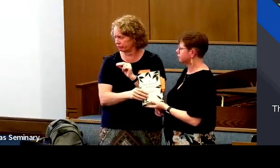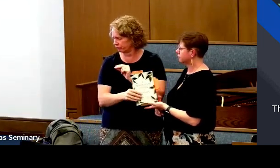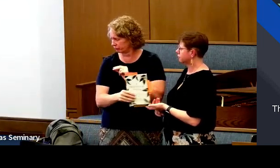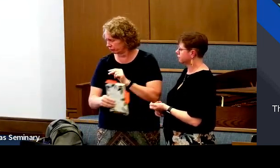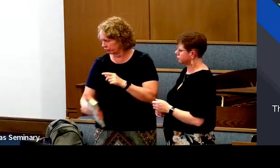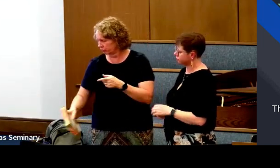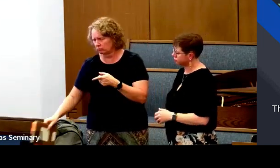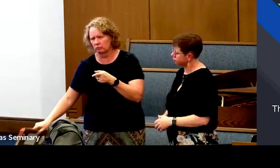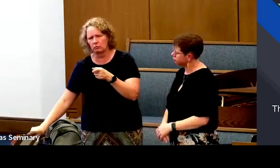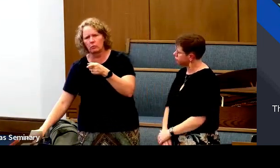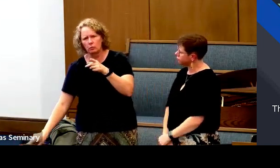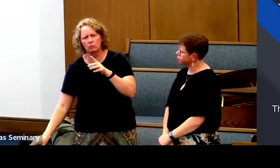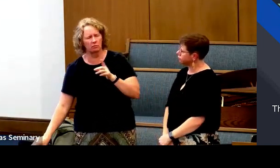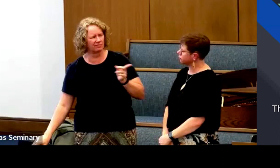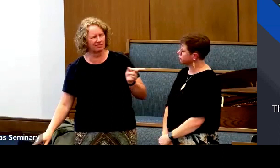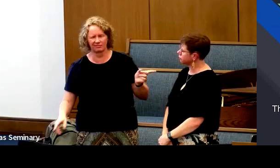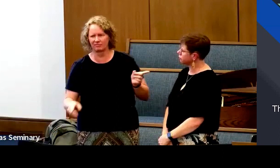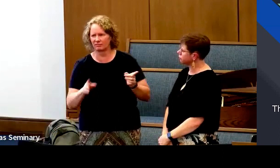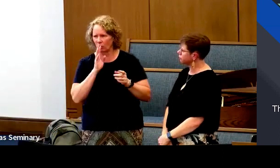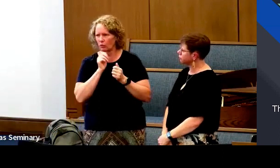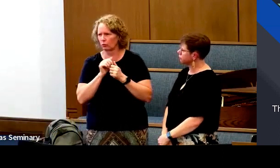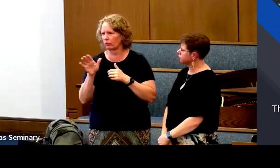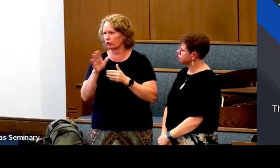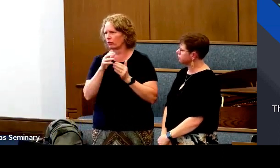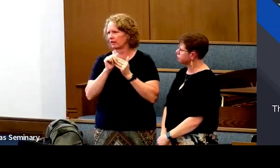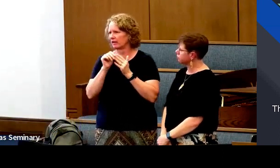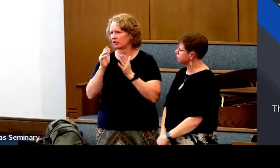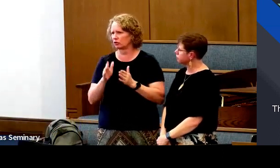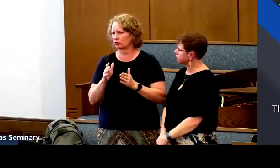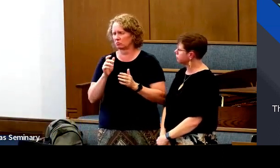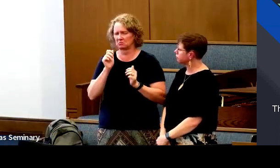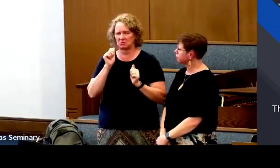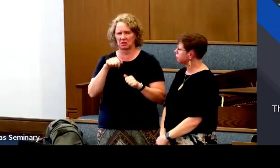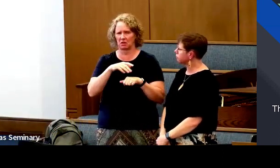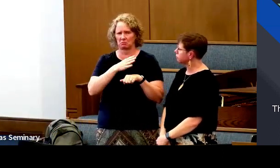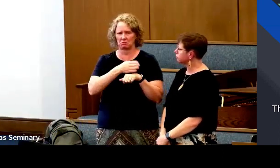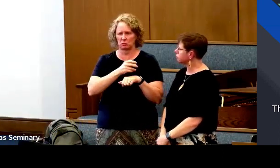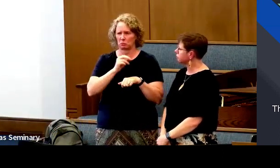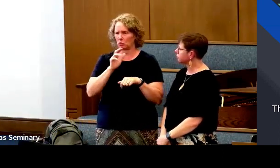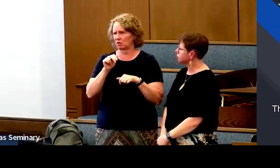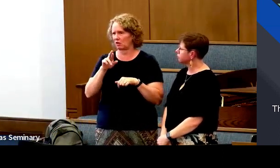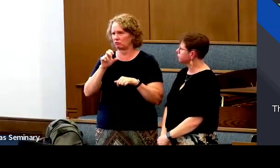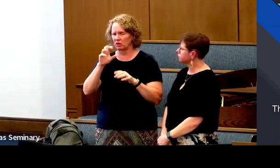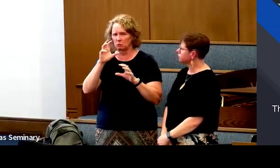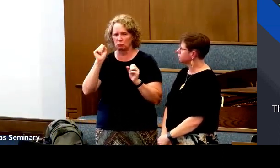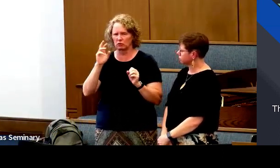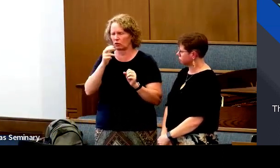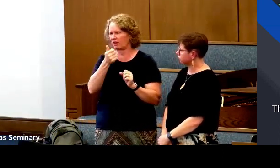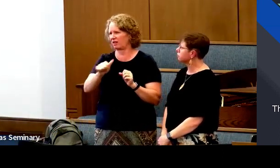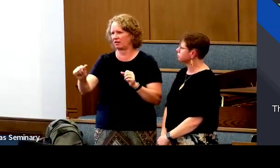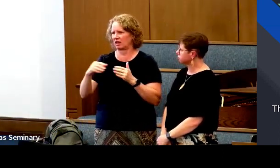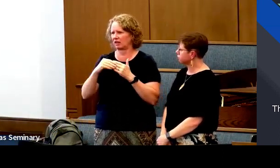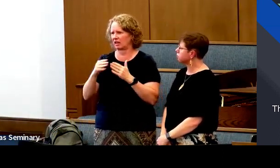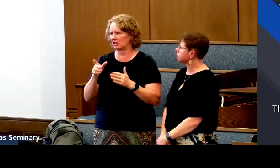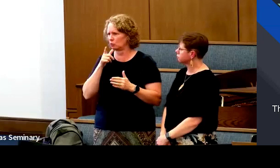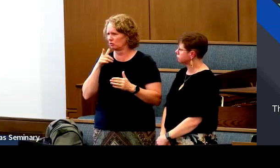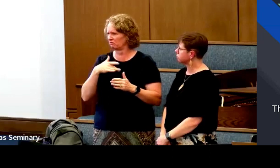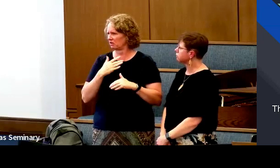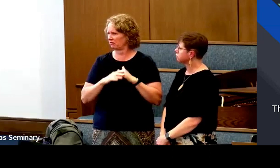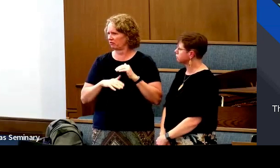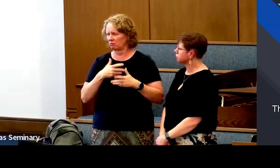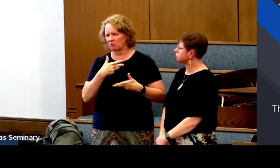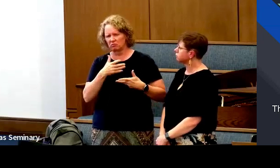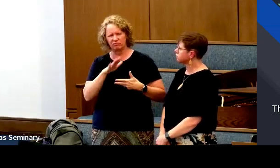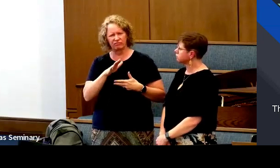And then we're not saying if you want to know everything about the priesthood, look at this book. But talk with your leaders. It can be your bishop, your Relief